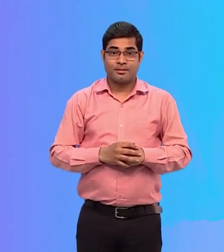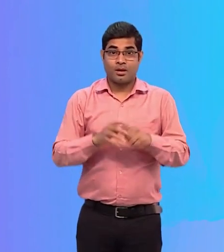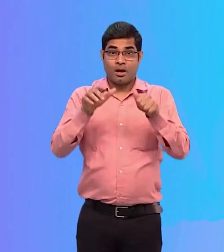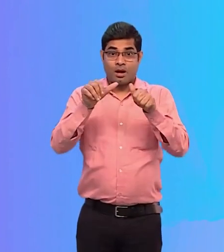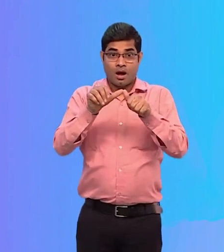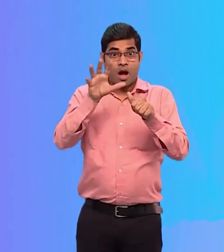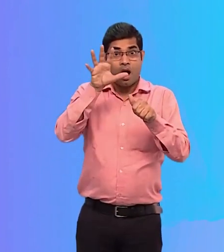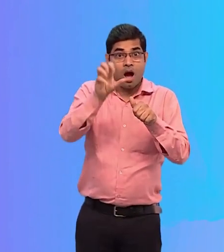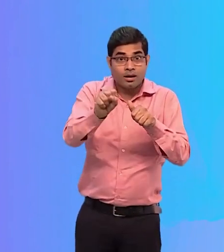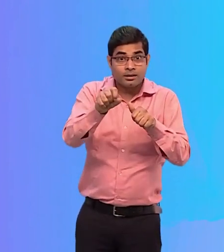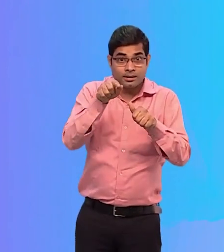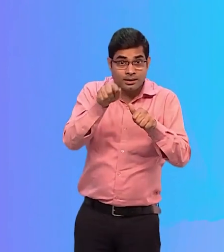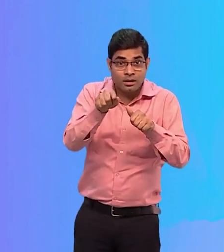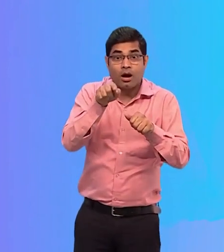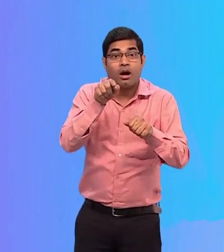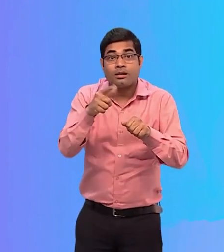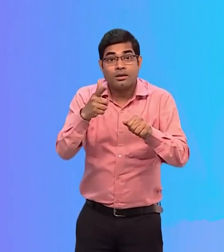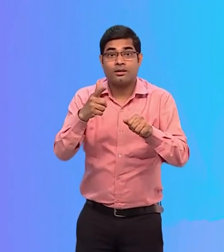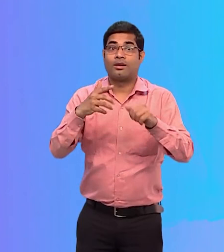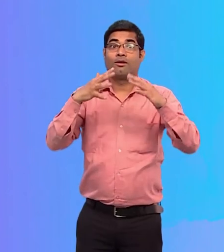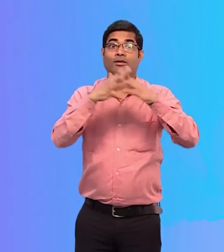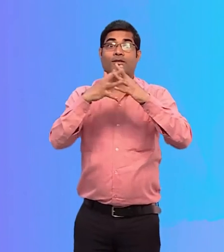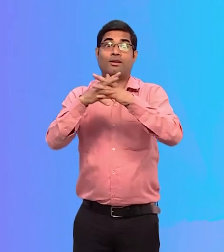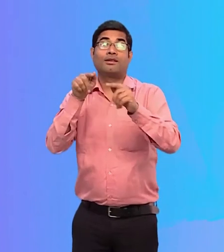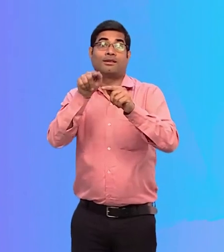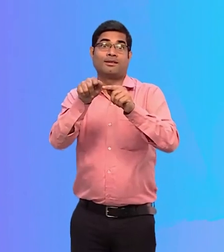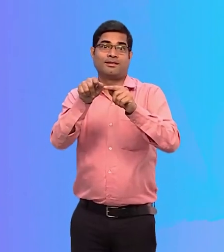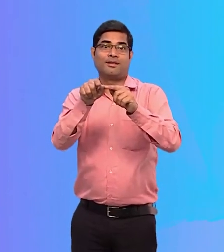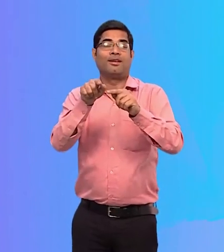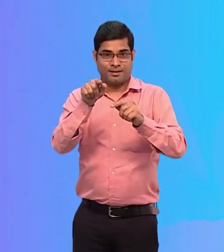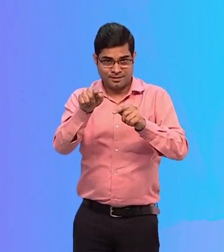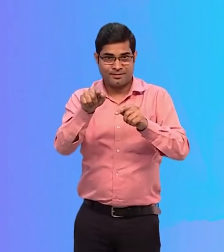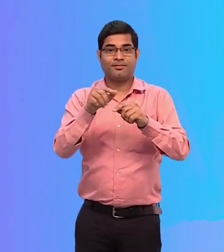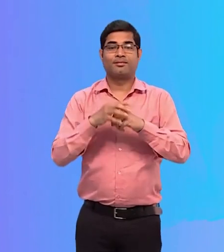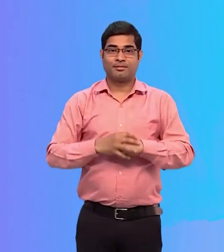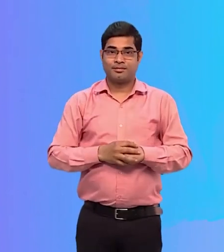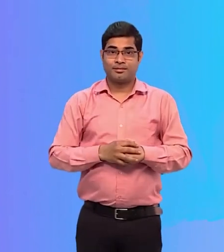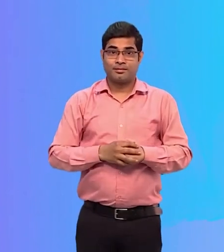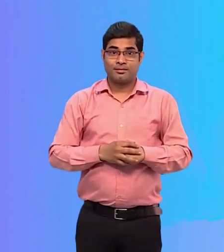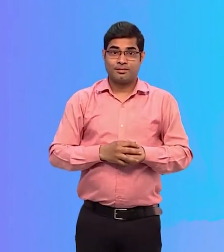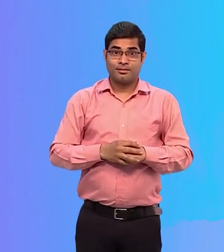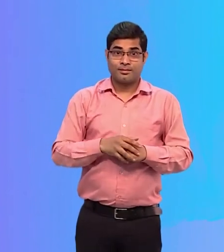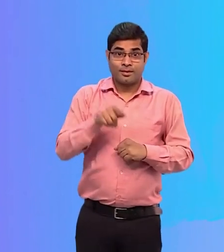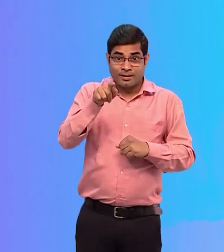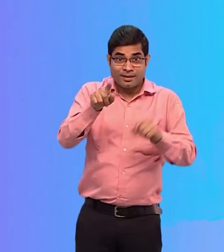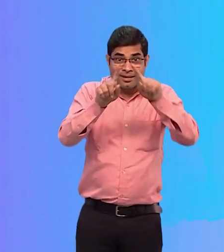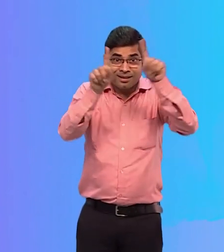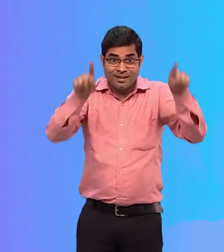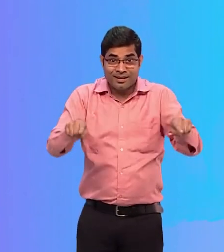The next step for web accessibility is to make reading the websites easy with the help of screen